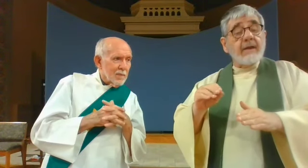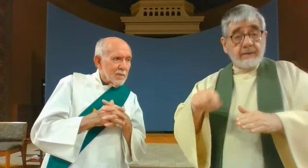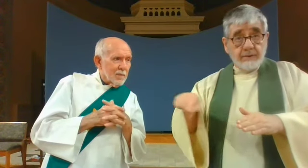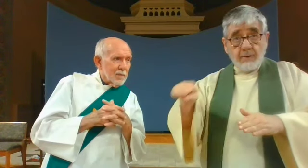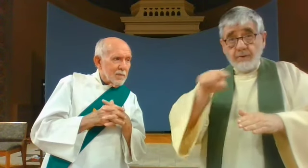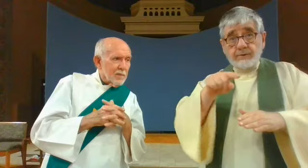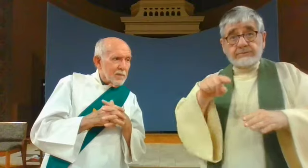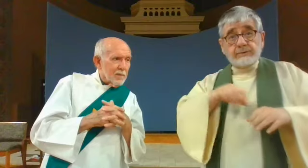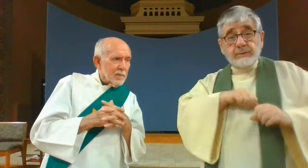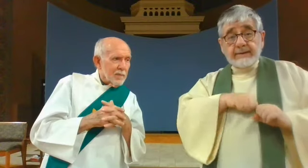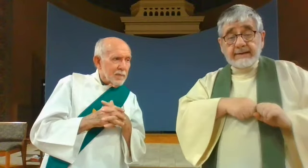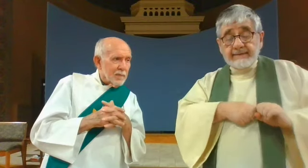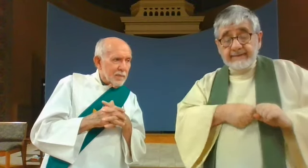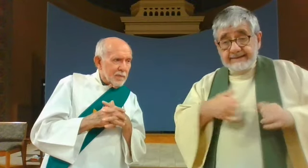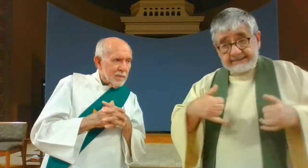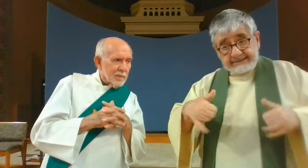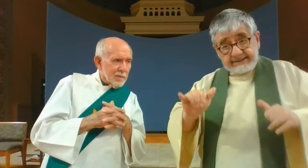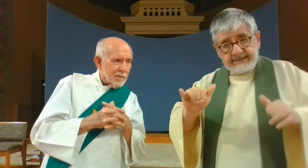and those that are heartbroken